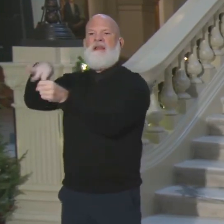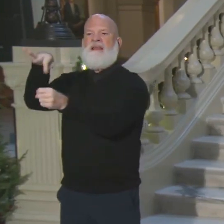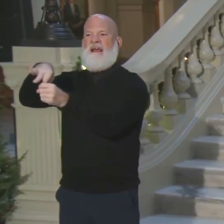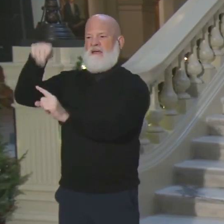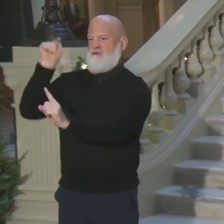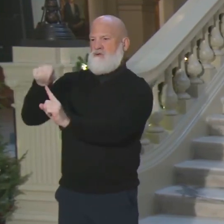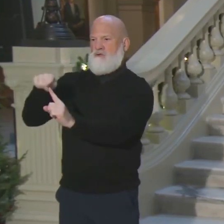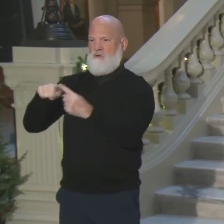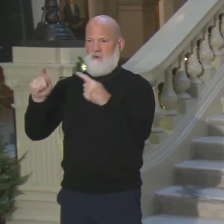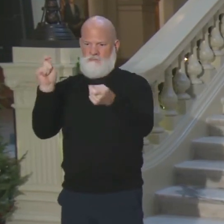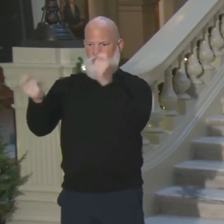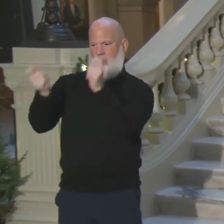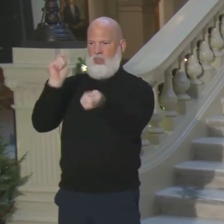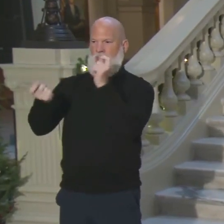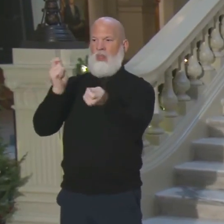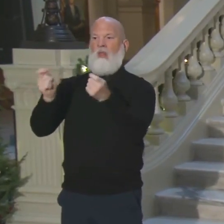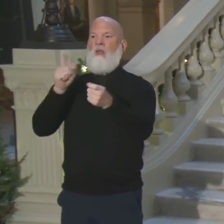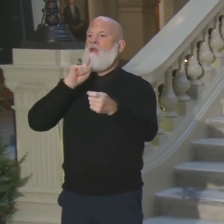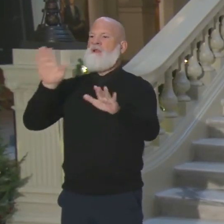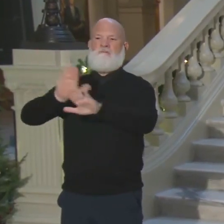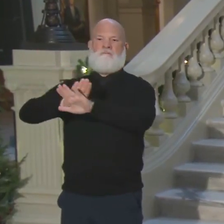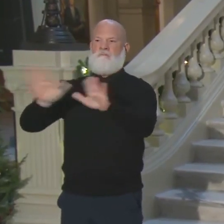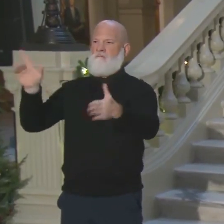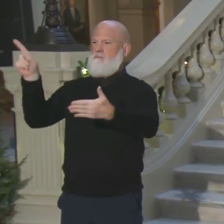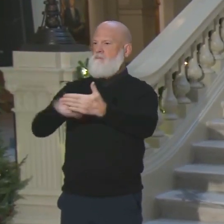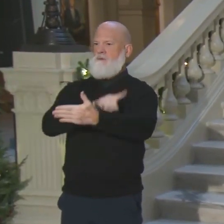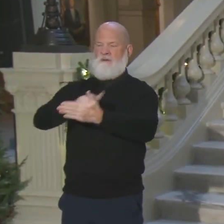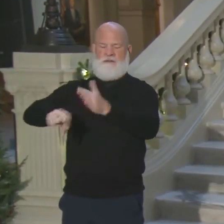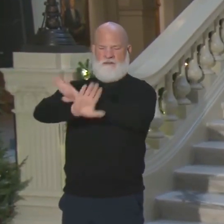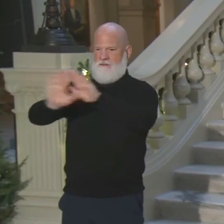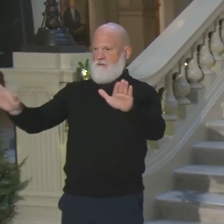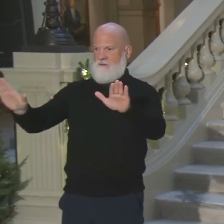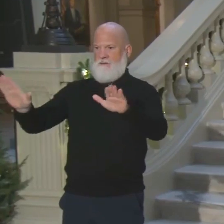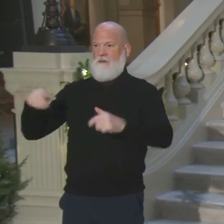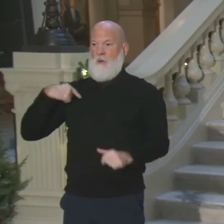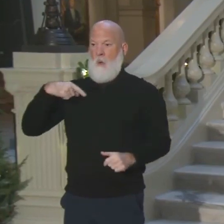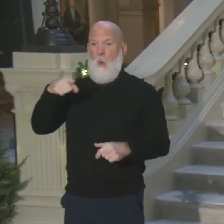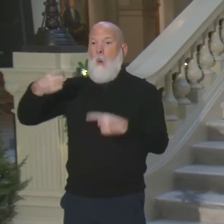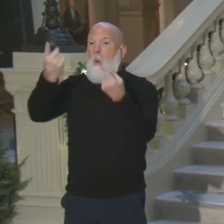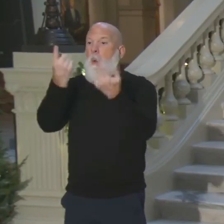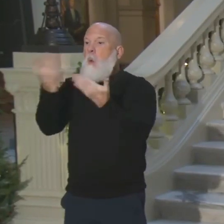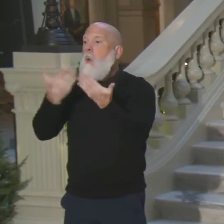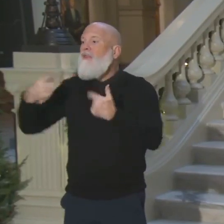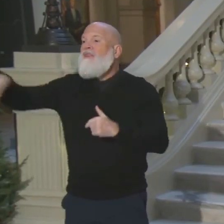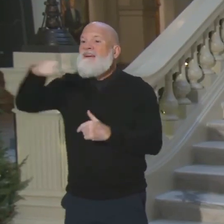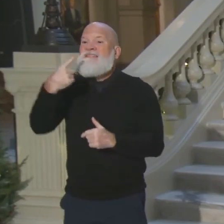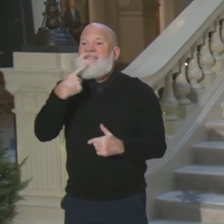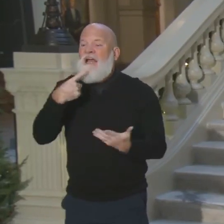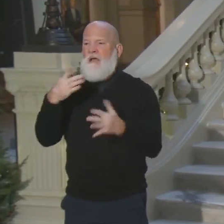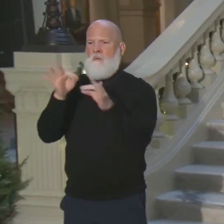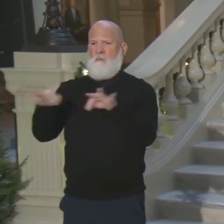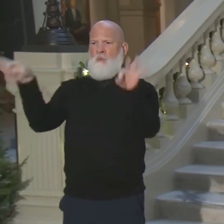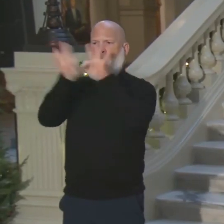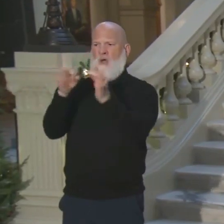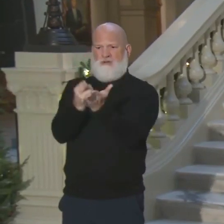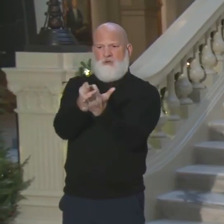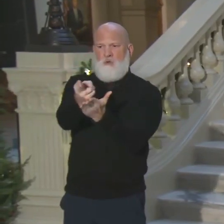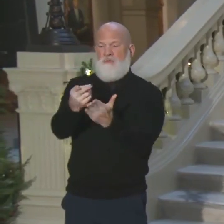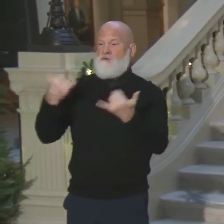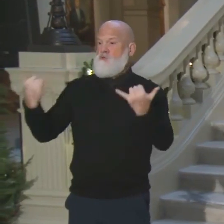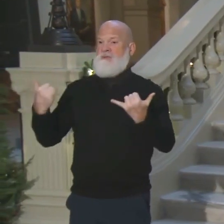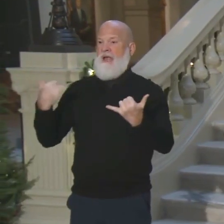and rejected. Integrity matters. Truth matters. Today, the Secretary of State's office will be